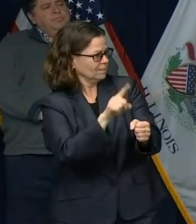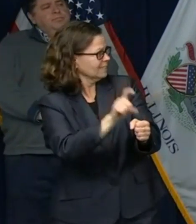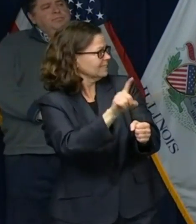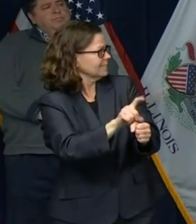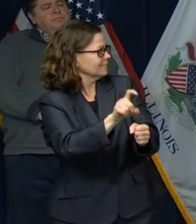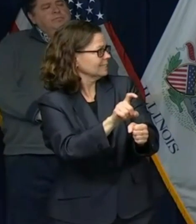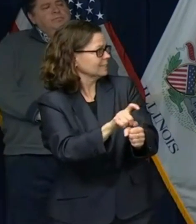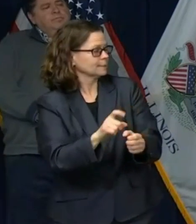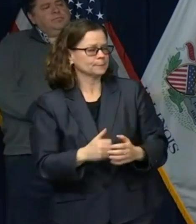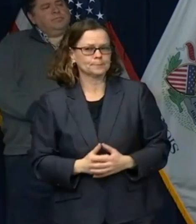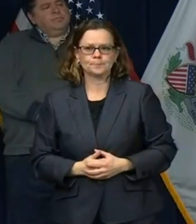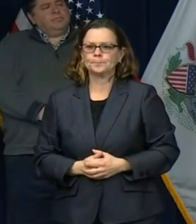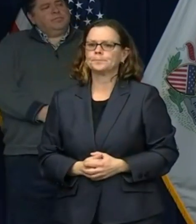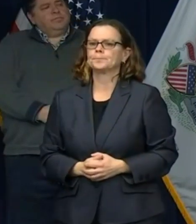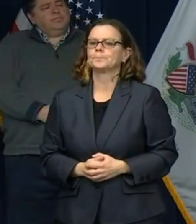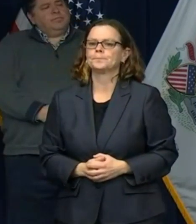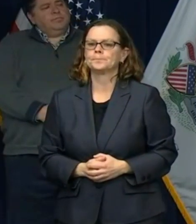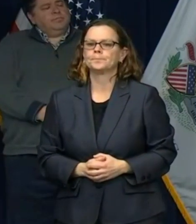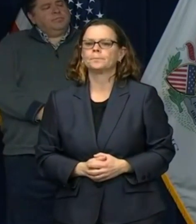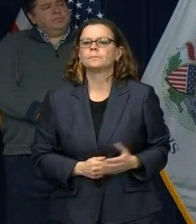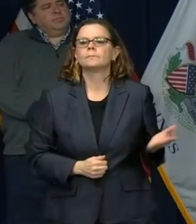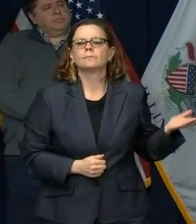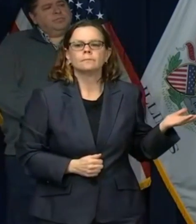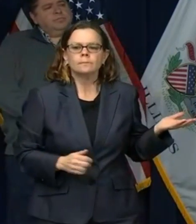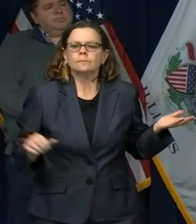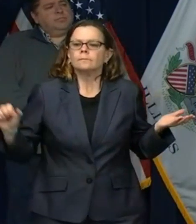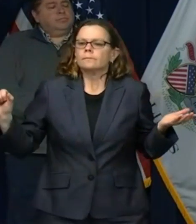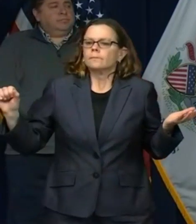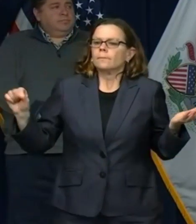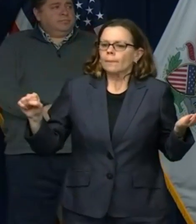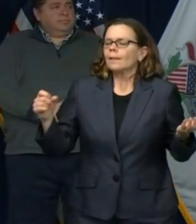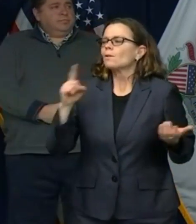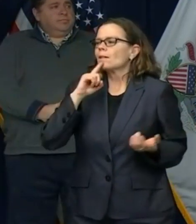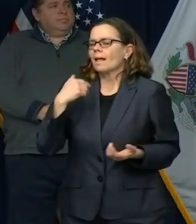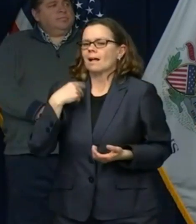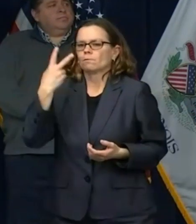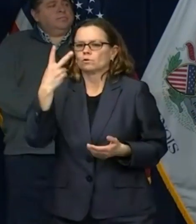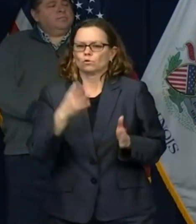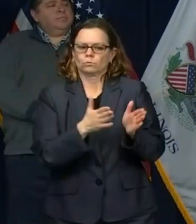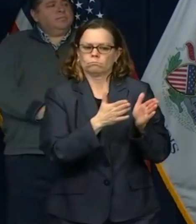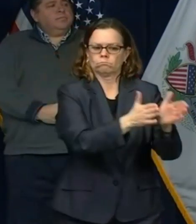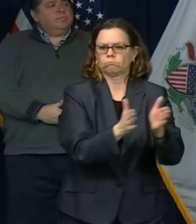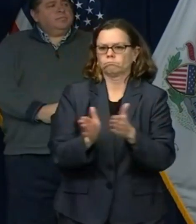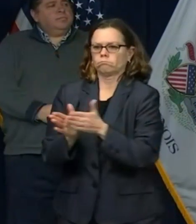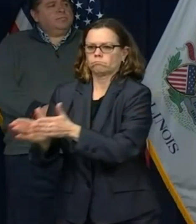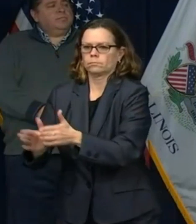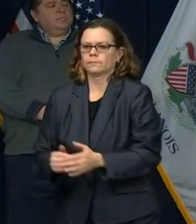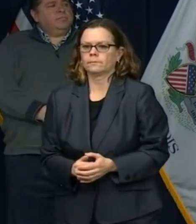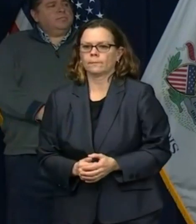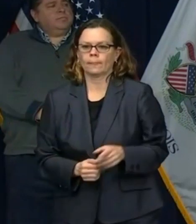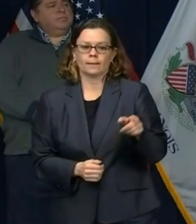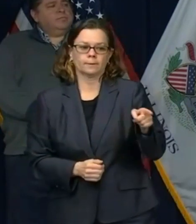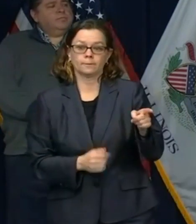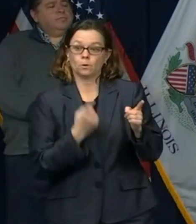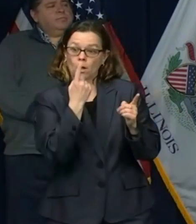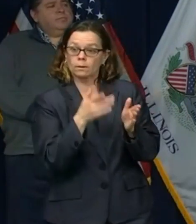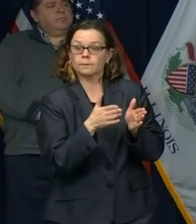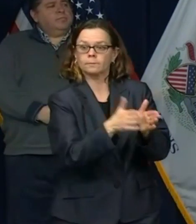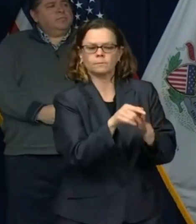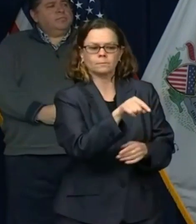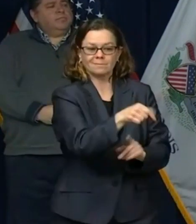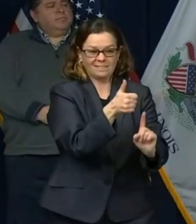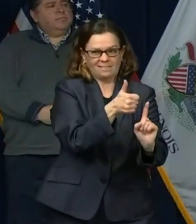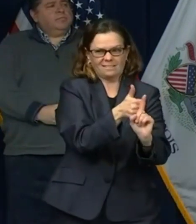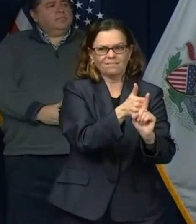you had already cases established in the facility, and then another if you didn't have any cases. And so our preemptive